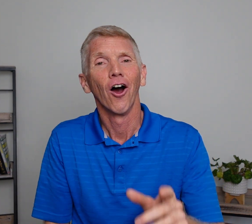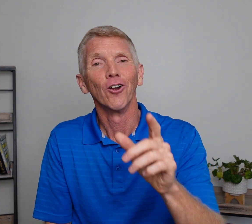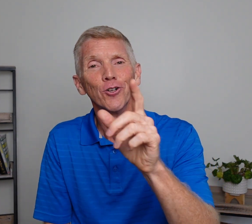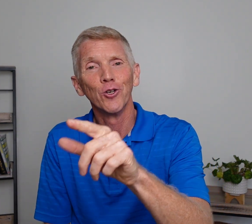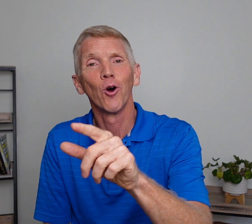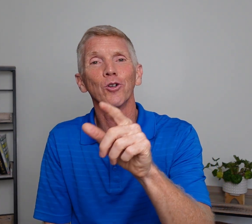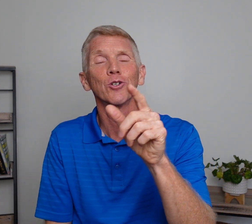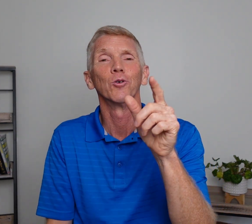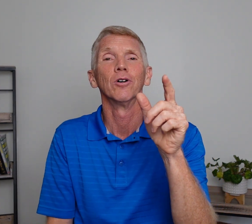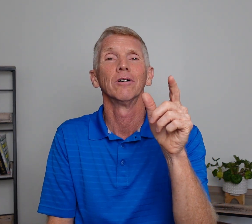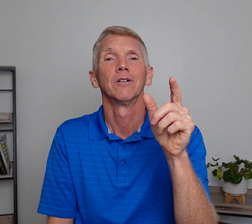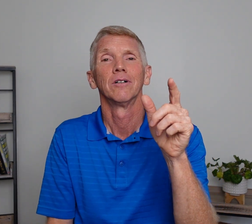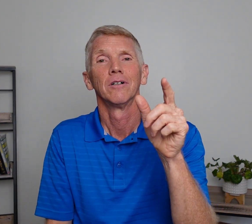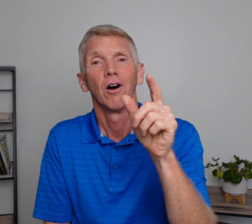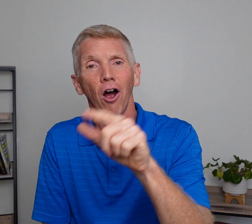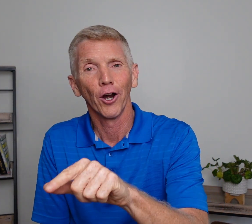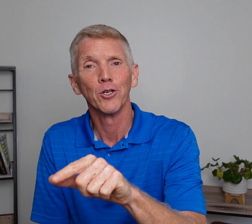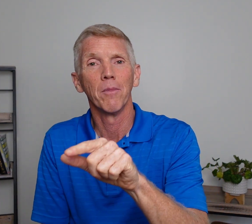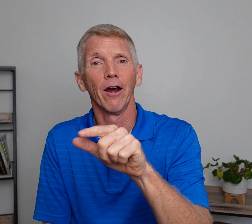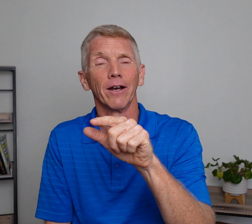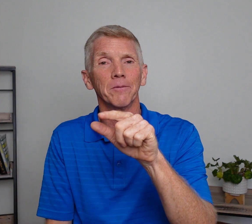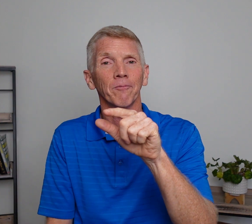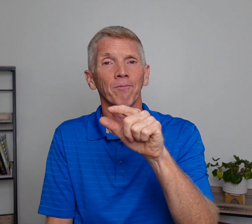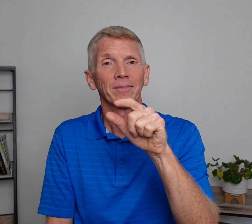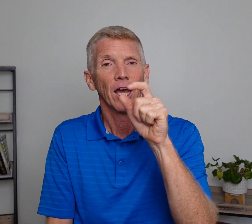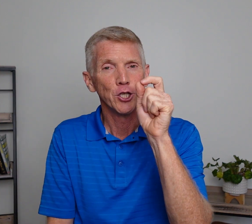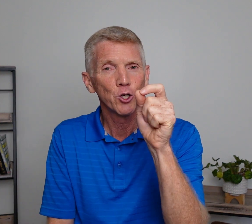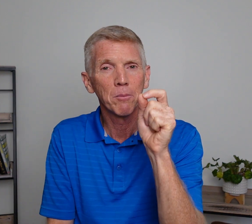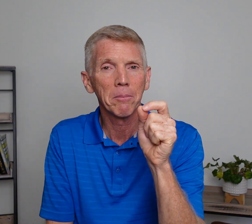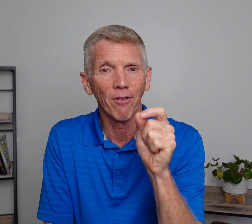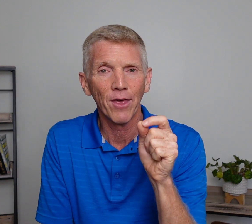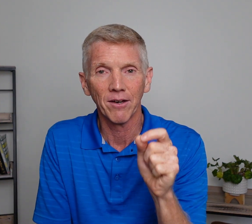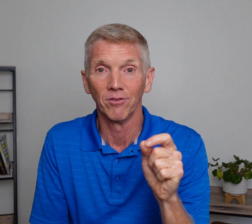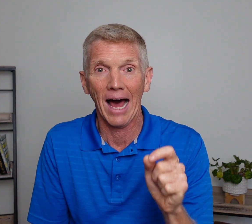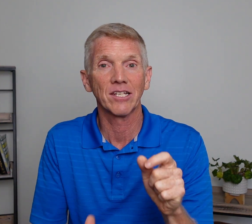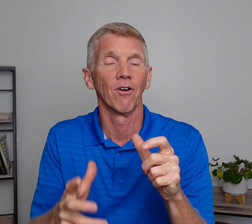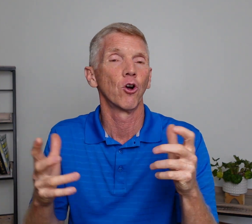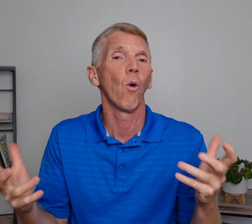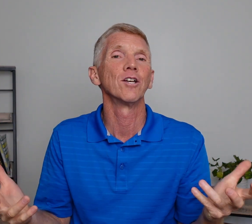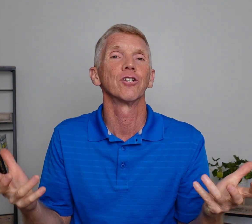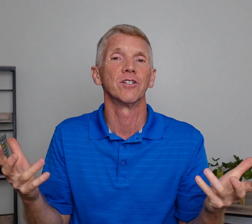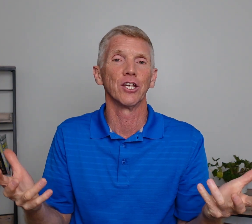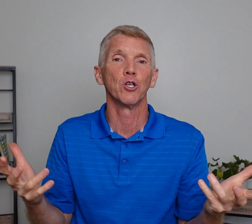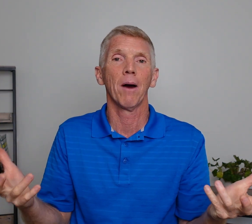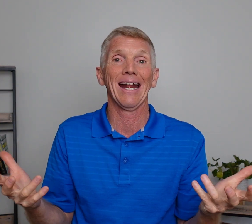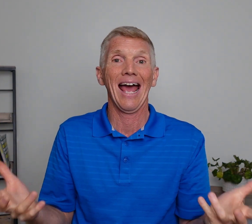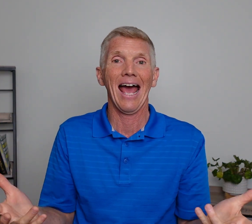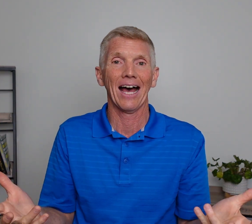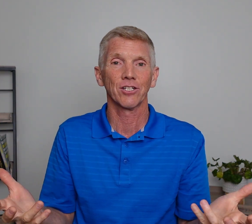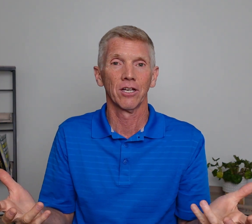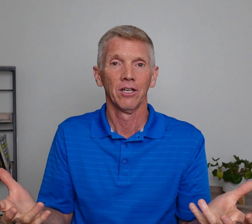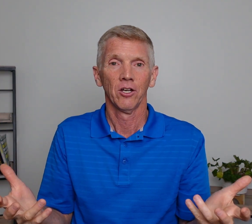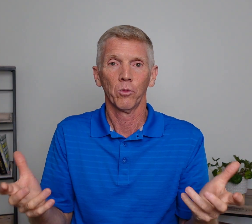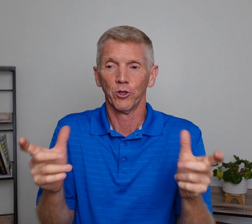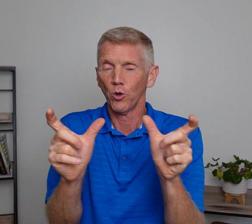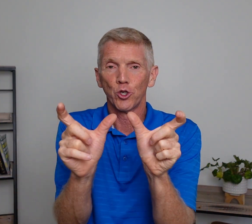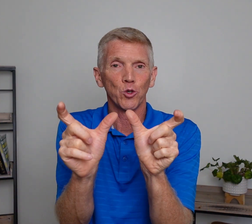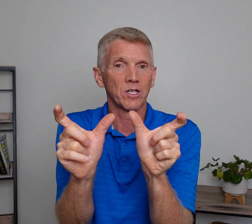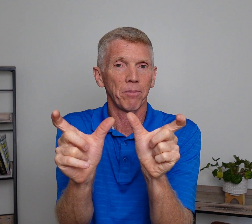Do you go to school? Are you married? Now, you should be able to think of lots of other questions that you might ask. But those two simple